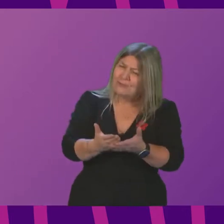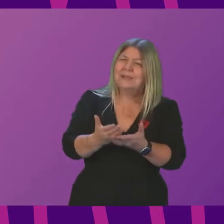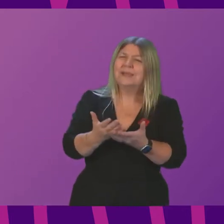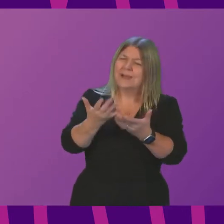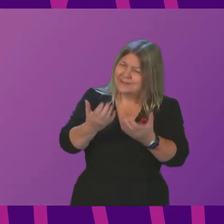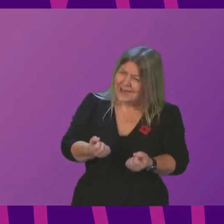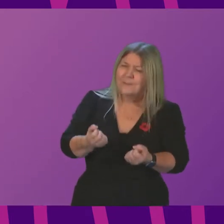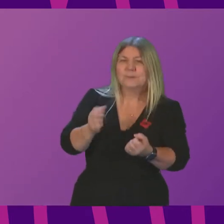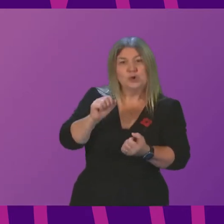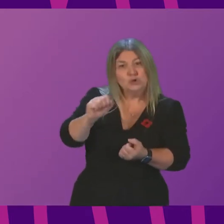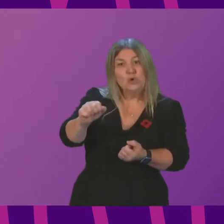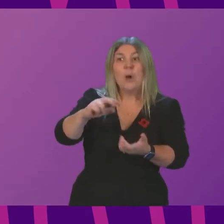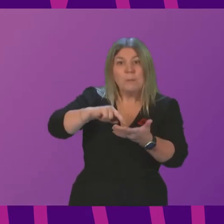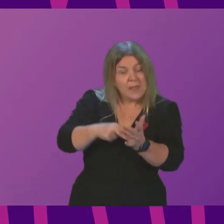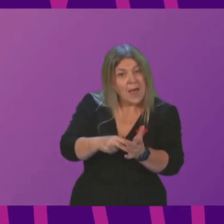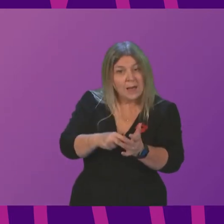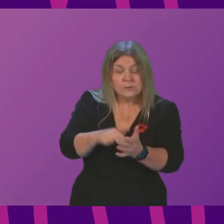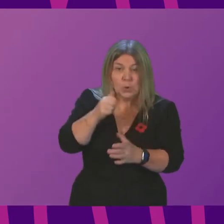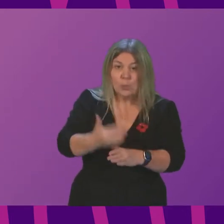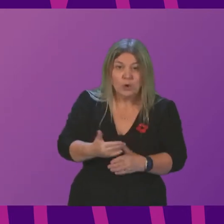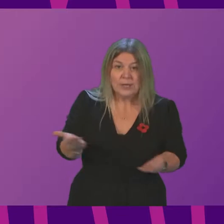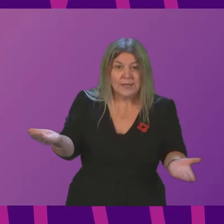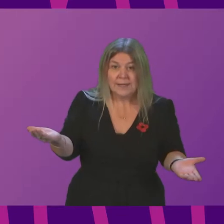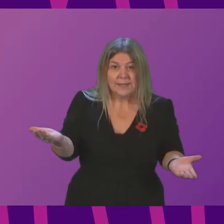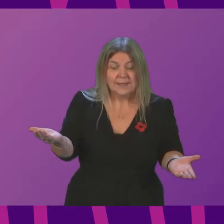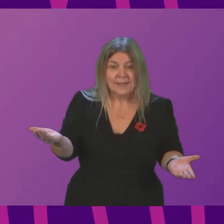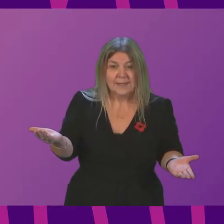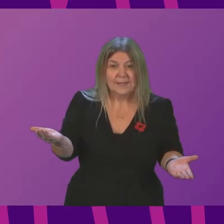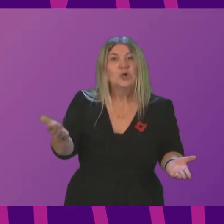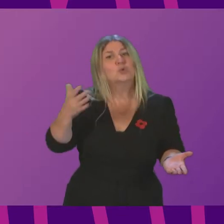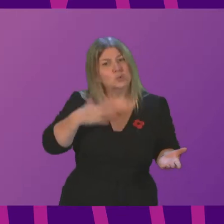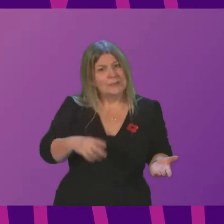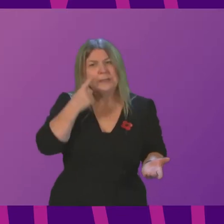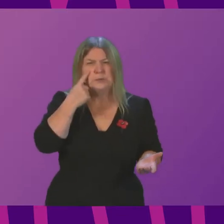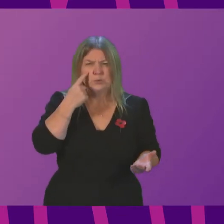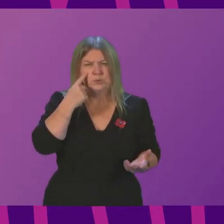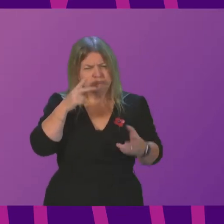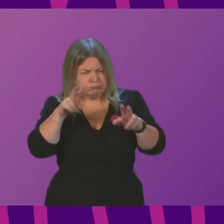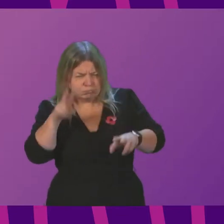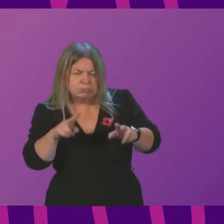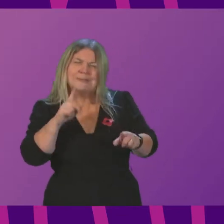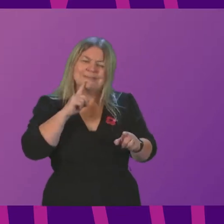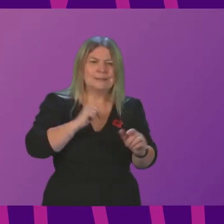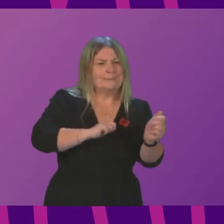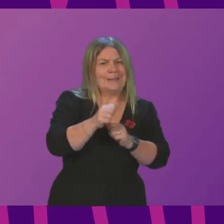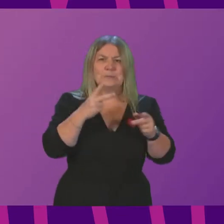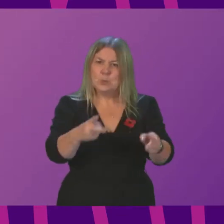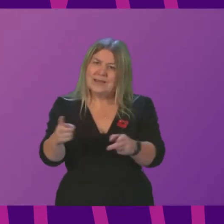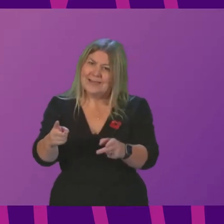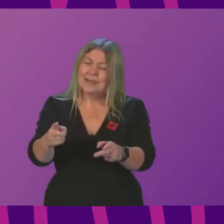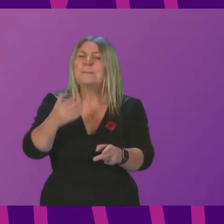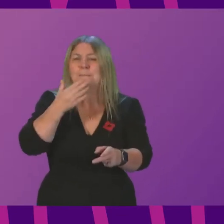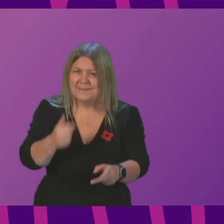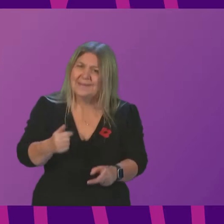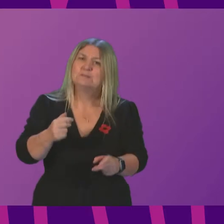look to improve and actually make tangible differences to the ambulance turnaround times right now? Deputy